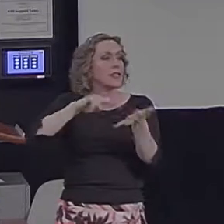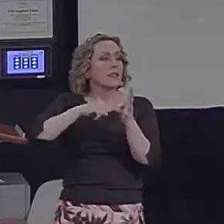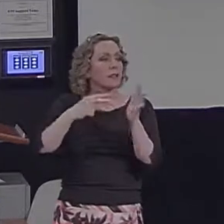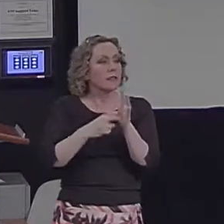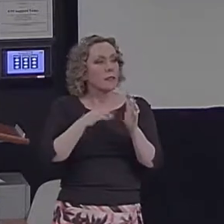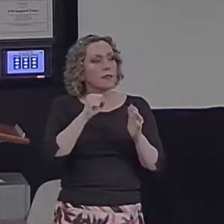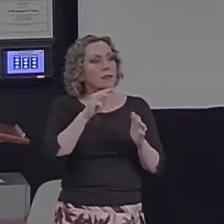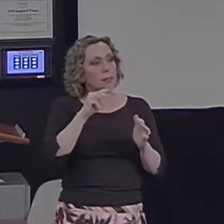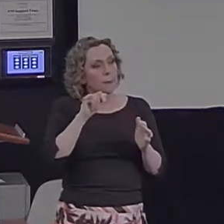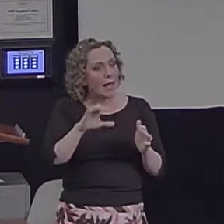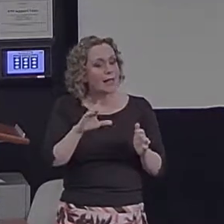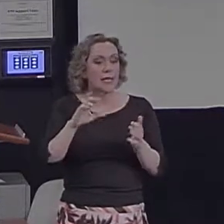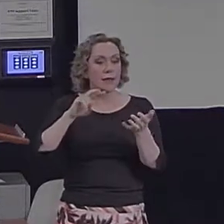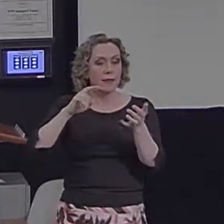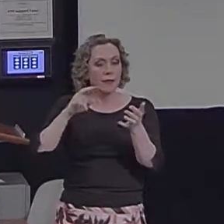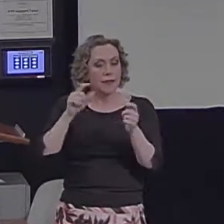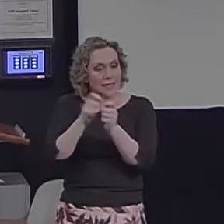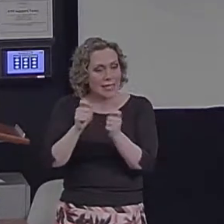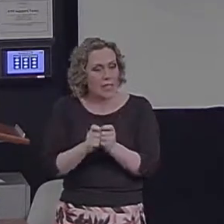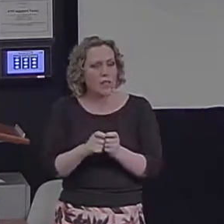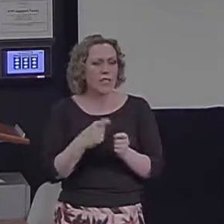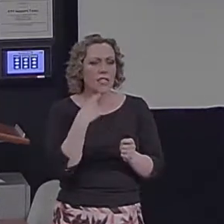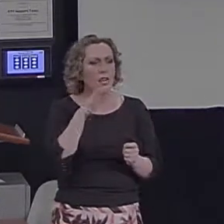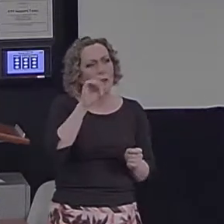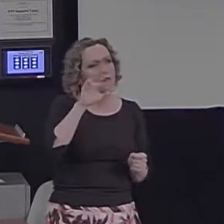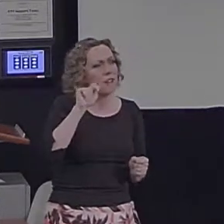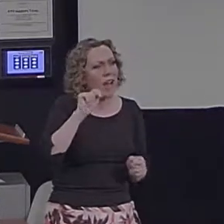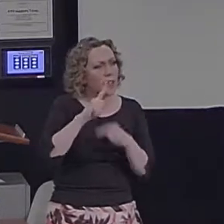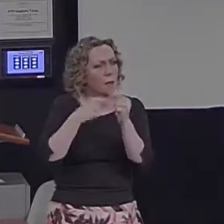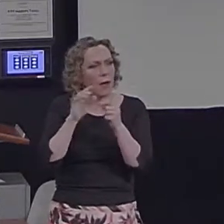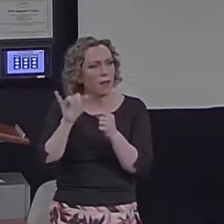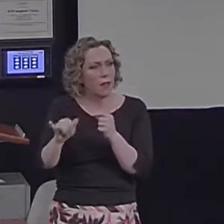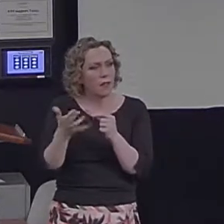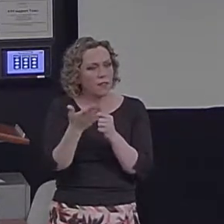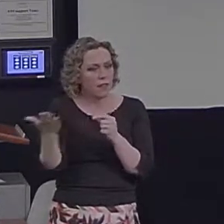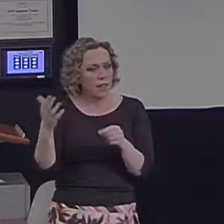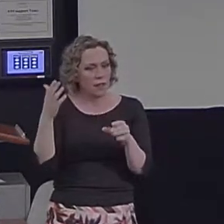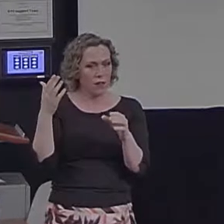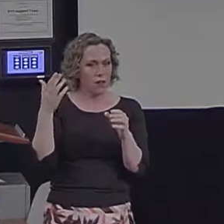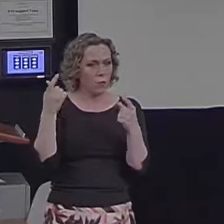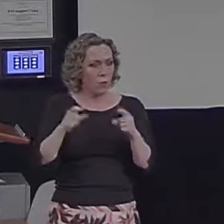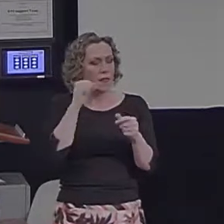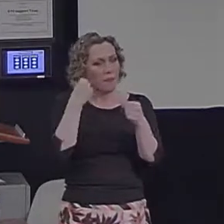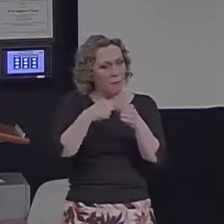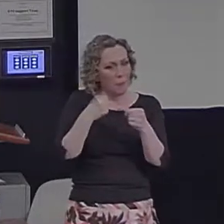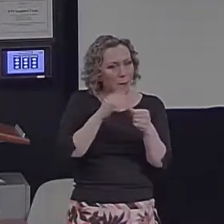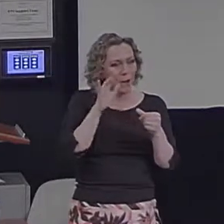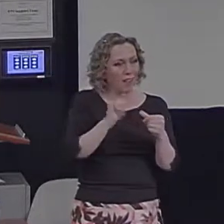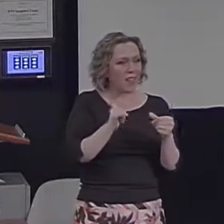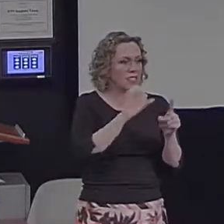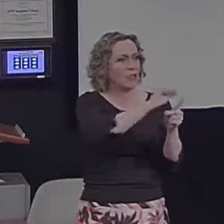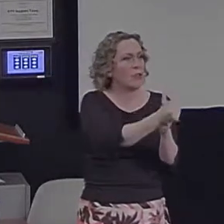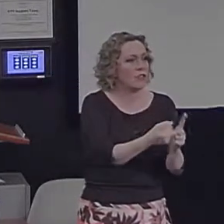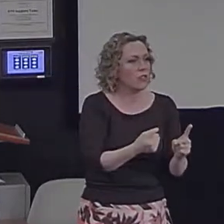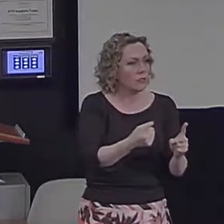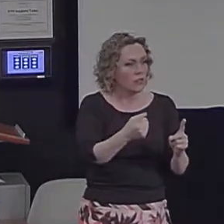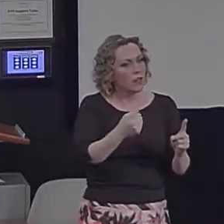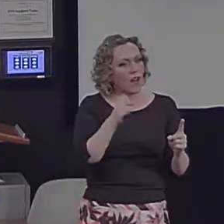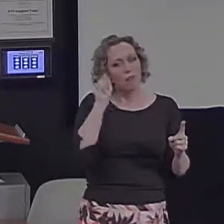Somebody might tell you a fact about something that was in their remembered or imagined episode. So related